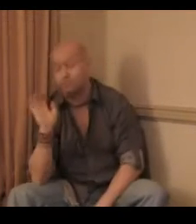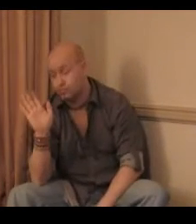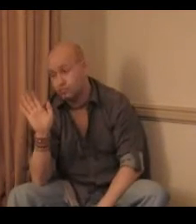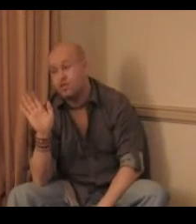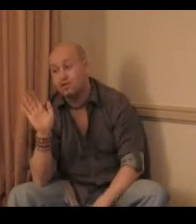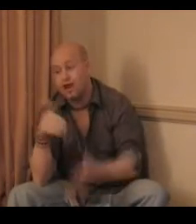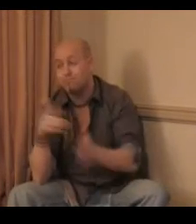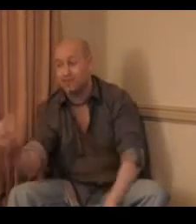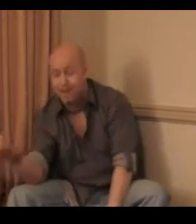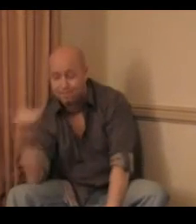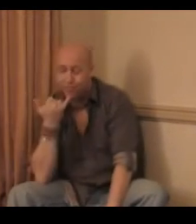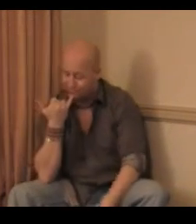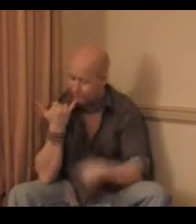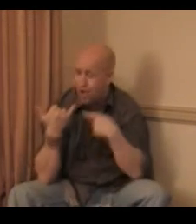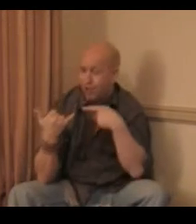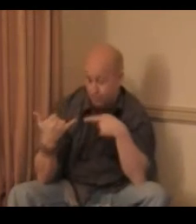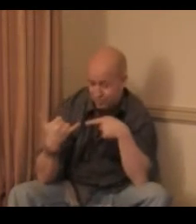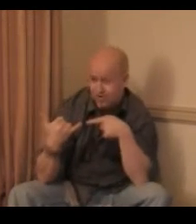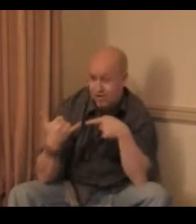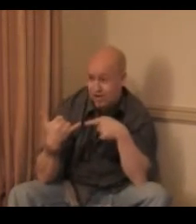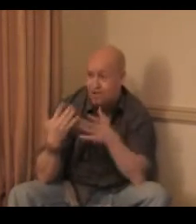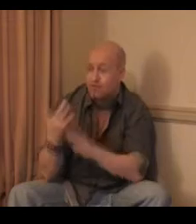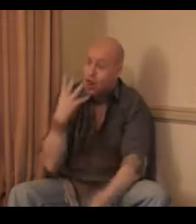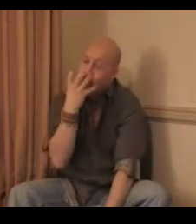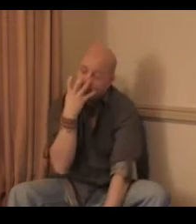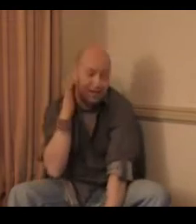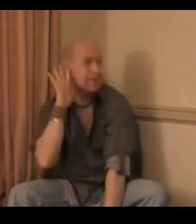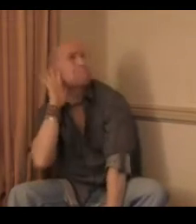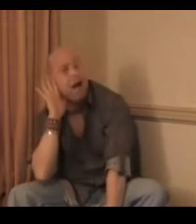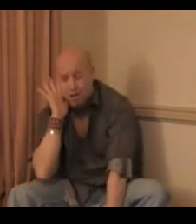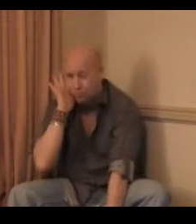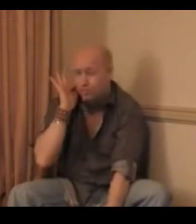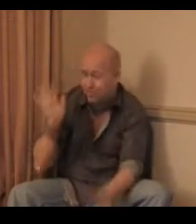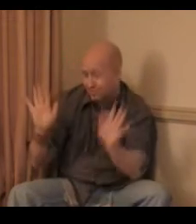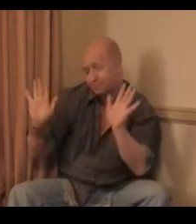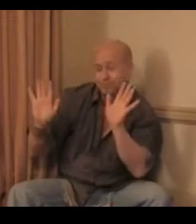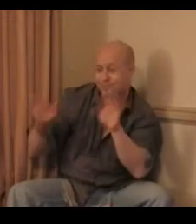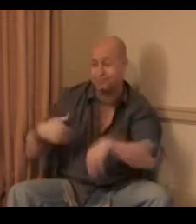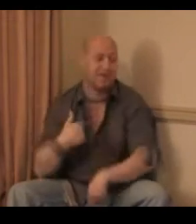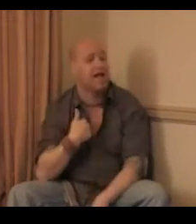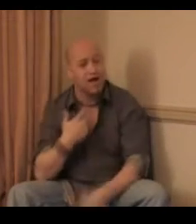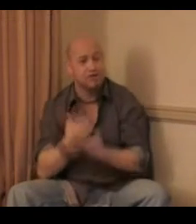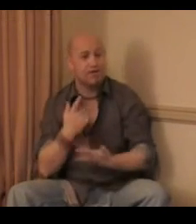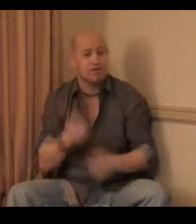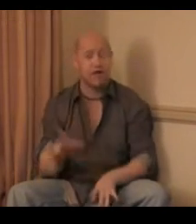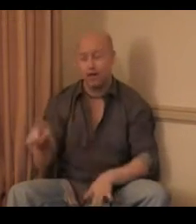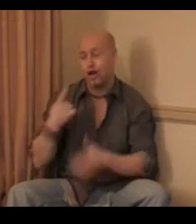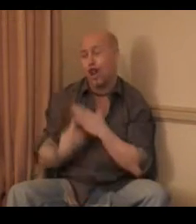Now you're calling me up on the phone So you can have a little wine and a run It's only because you're feeling in